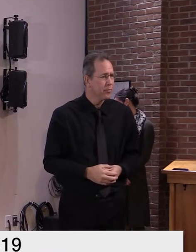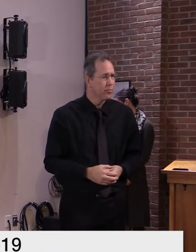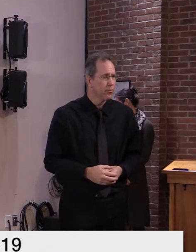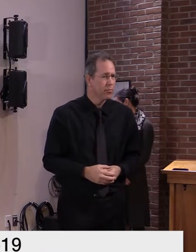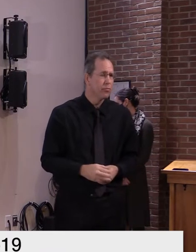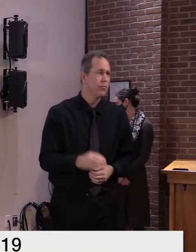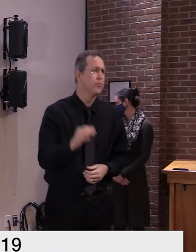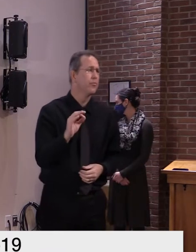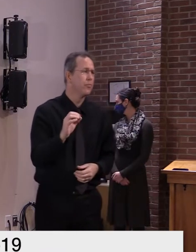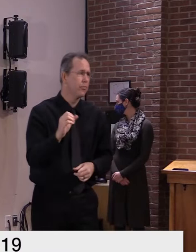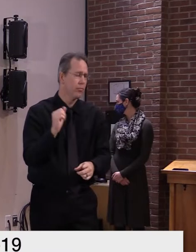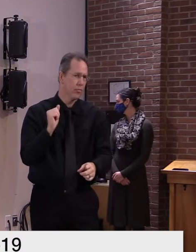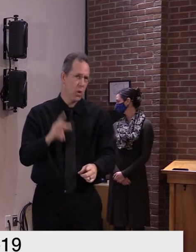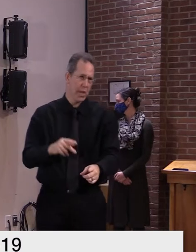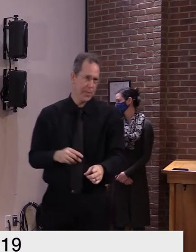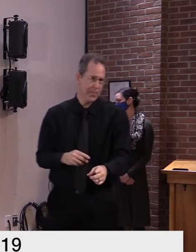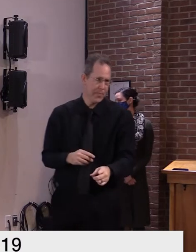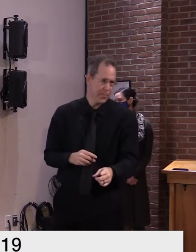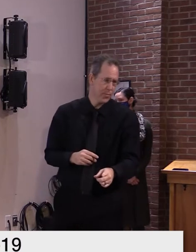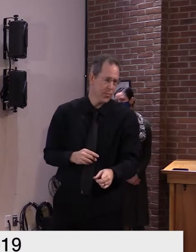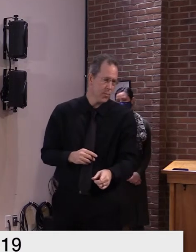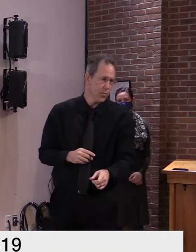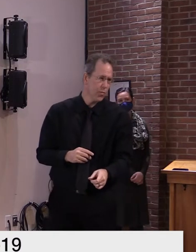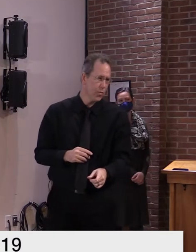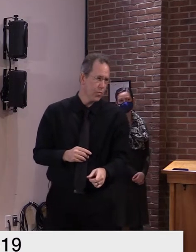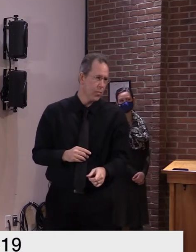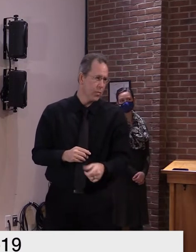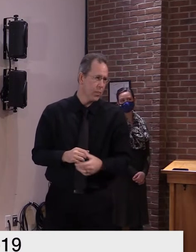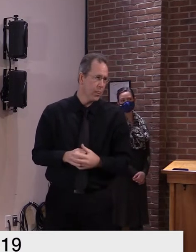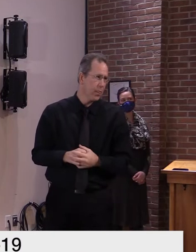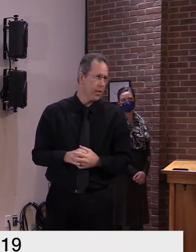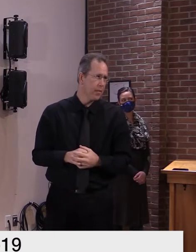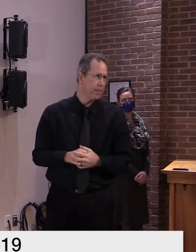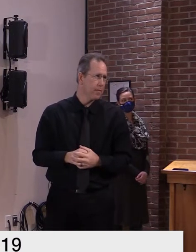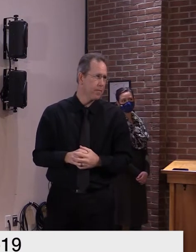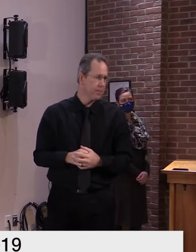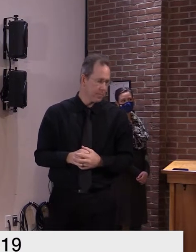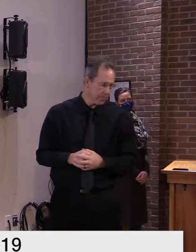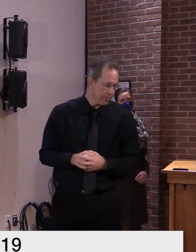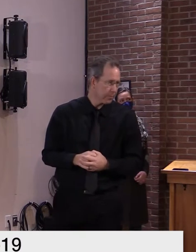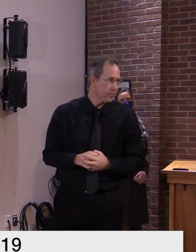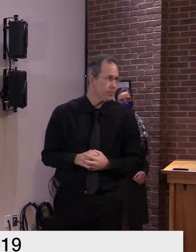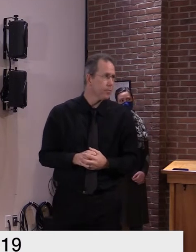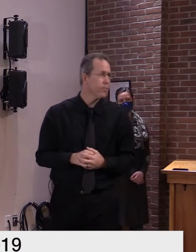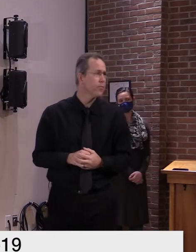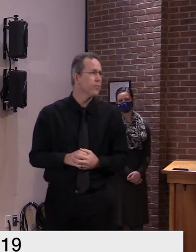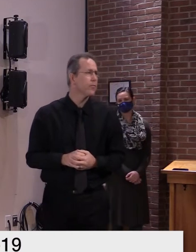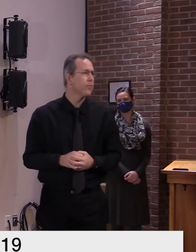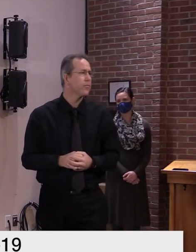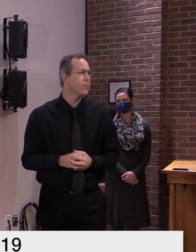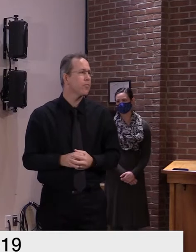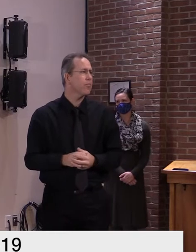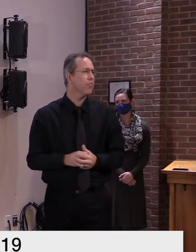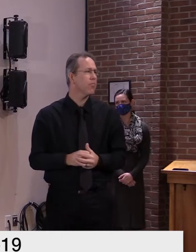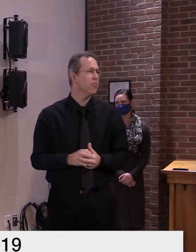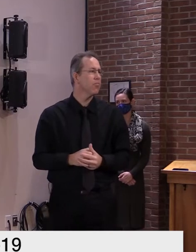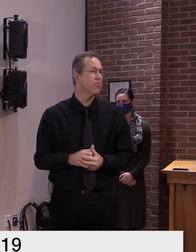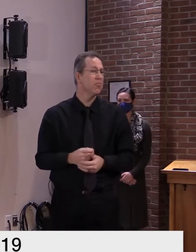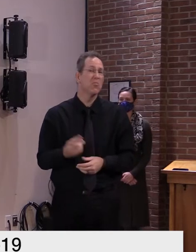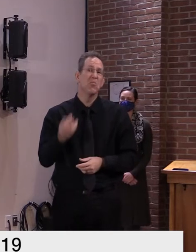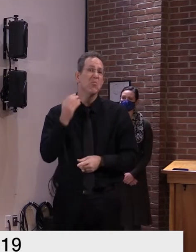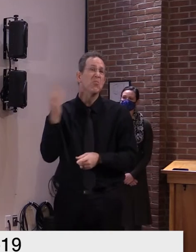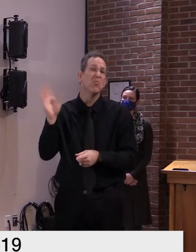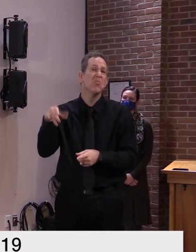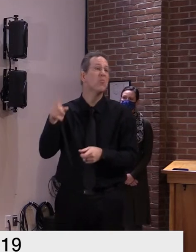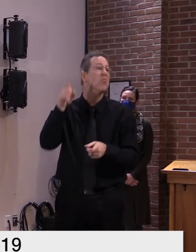recently uh issued uh you know tickets basically to people who are who are gathering is would that be something that i've got to